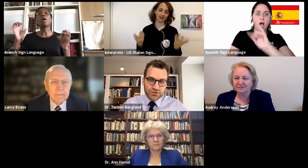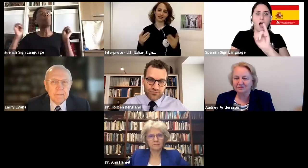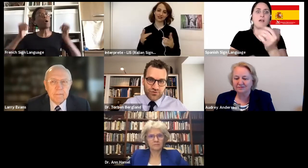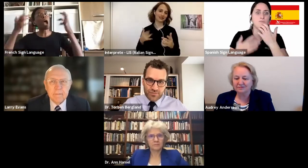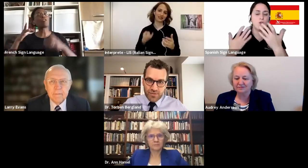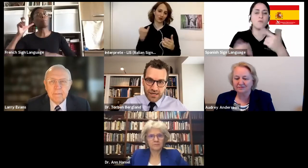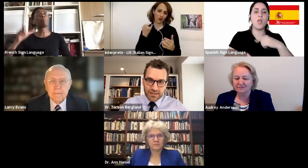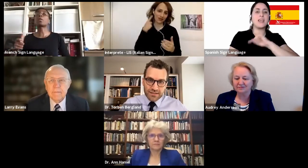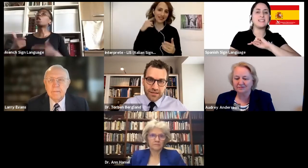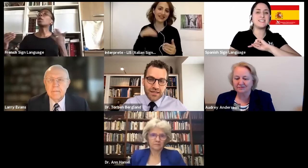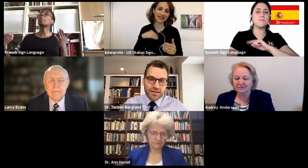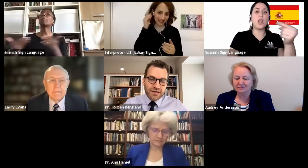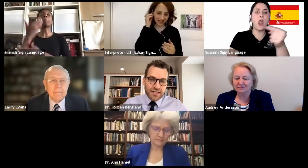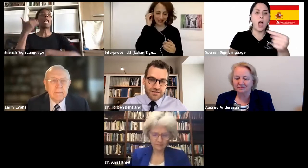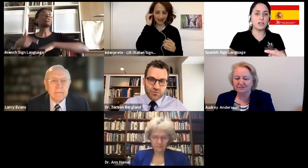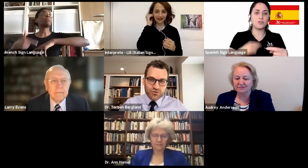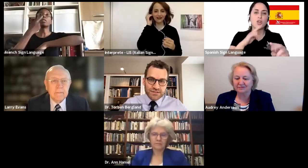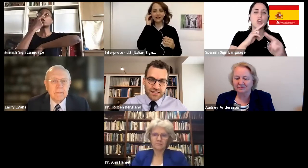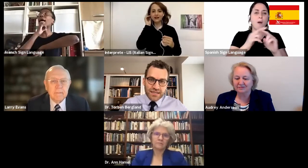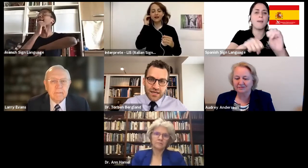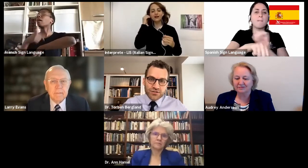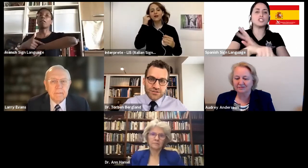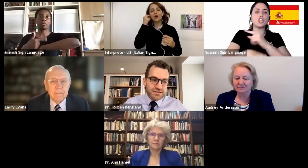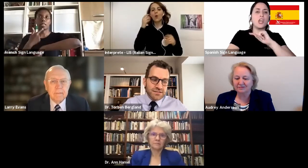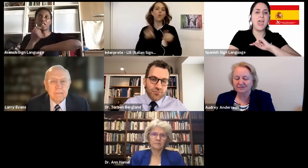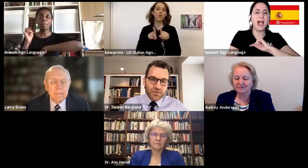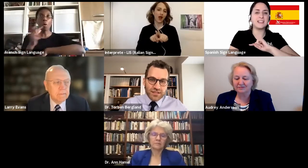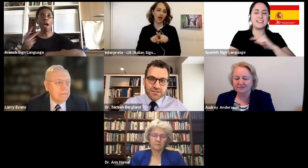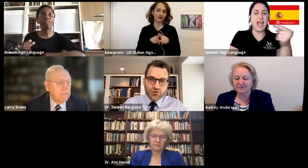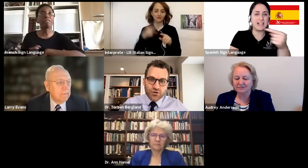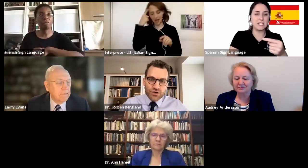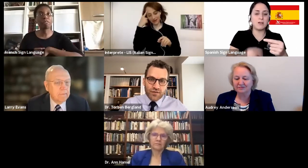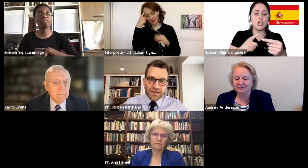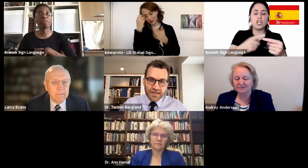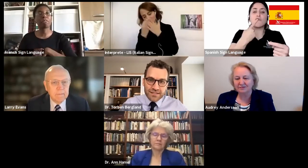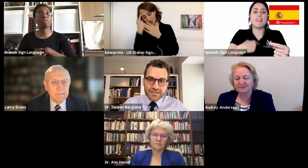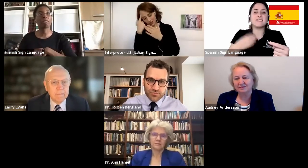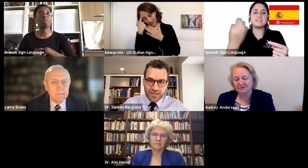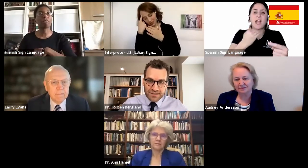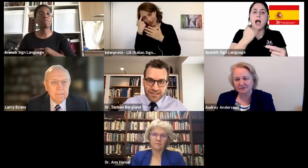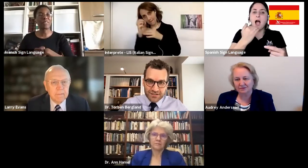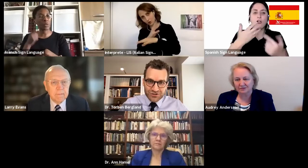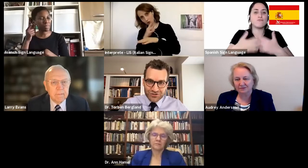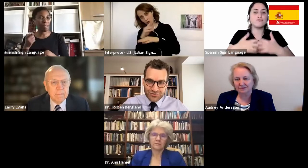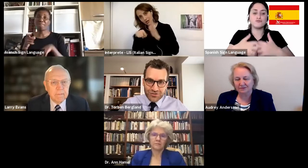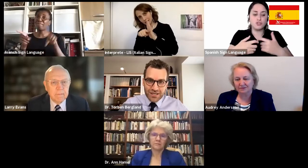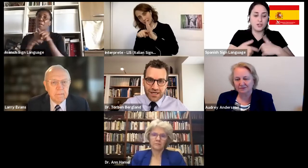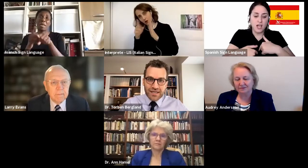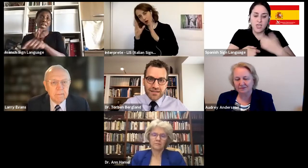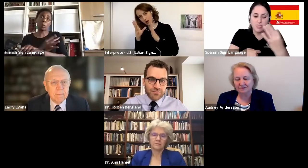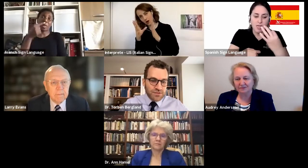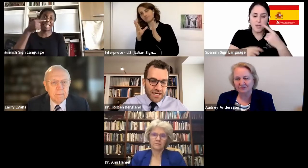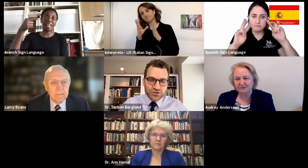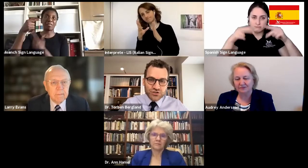same, just for the mind, that negative emotions, they tell us that something is going on that I need to pay attention to,